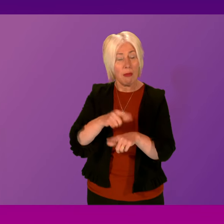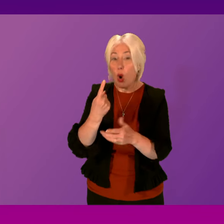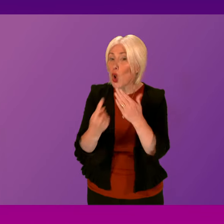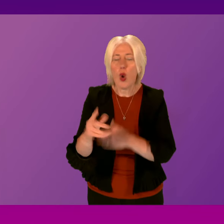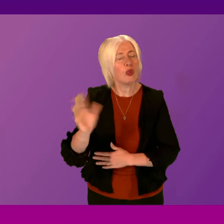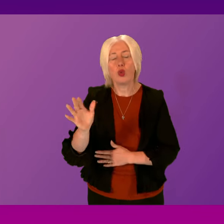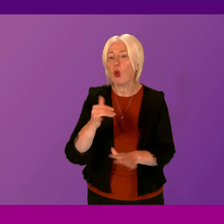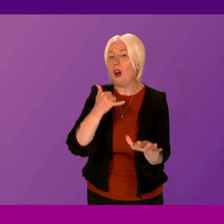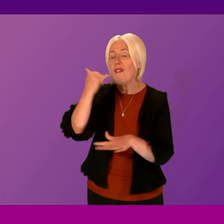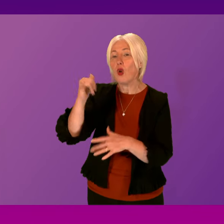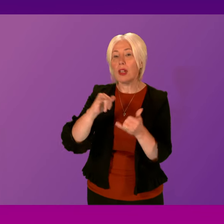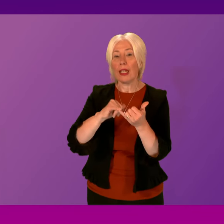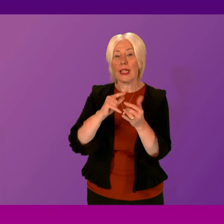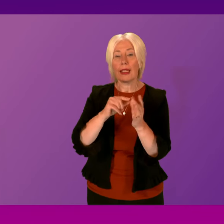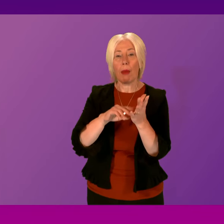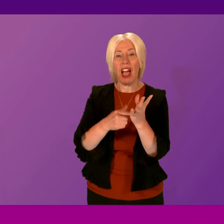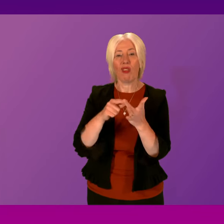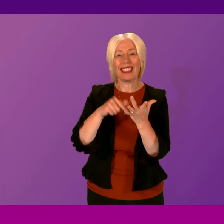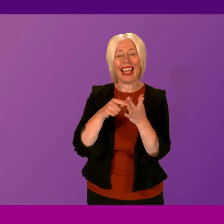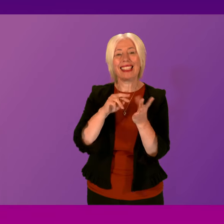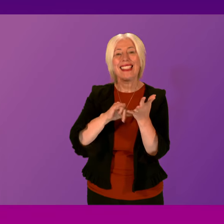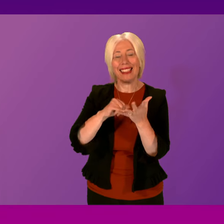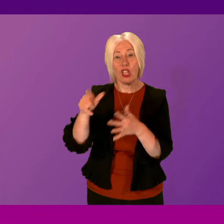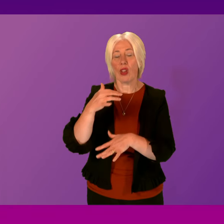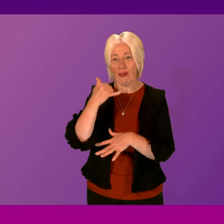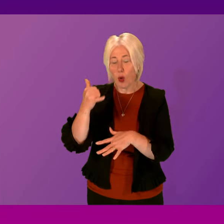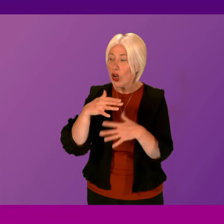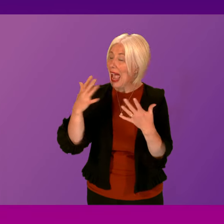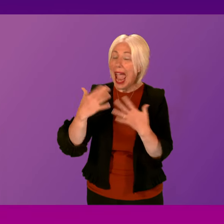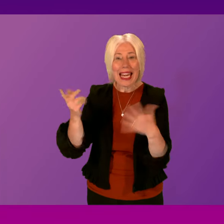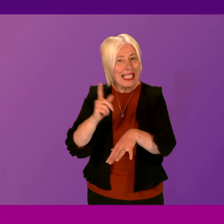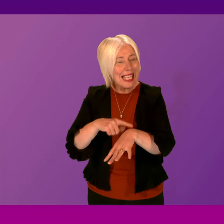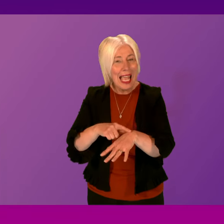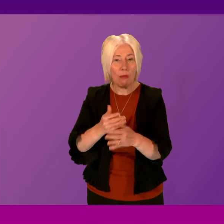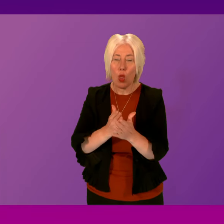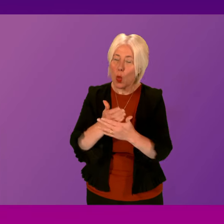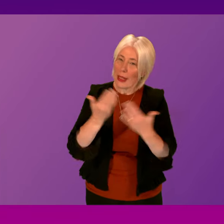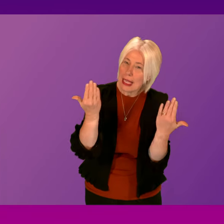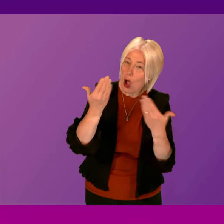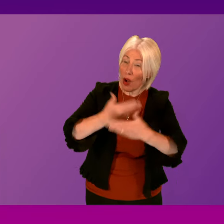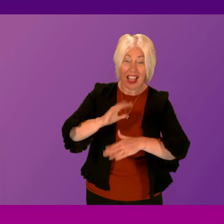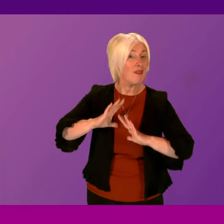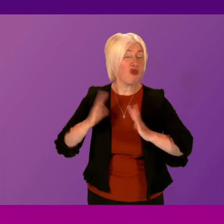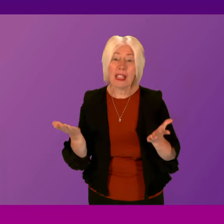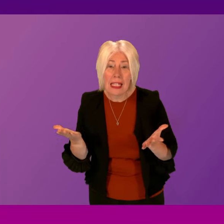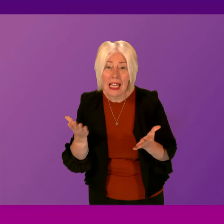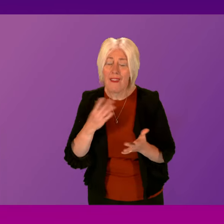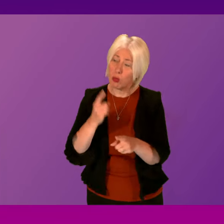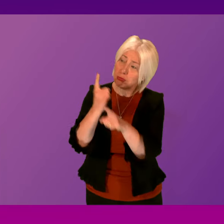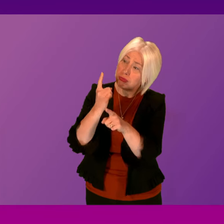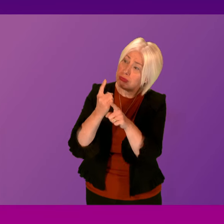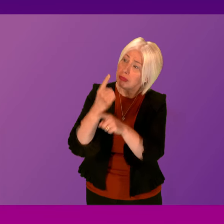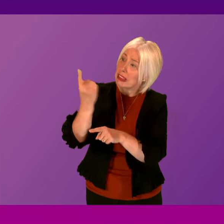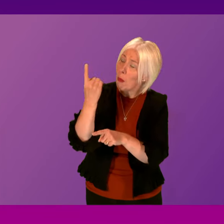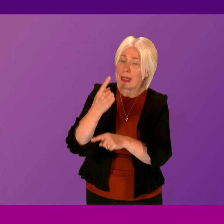You can call the Samaritans on 116 123 at any time of the day or night for free if you need to talk to